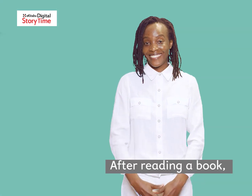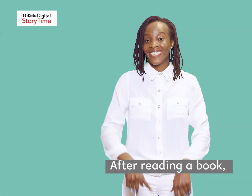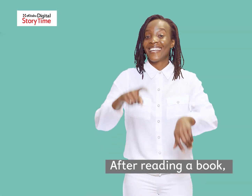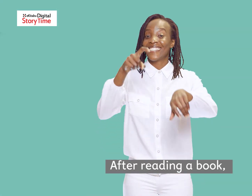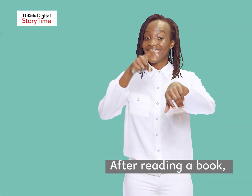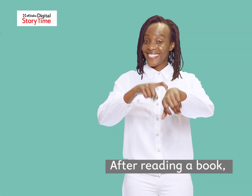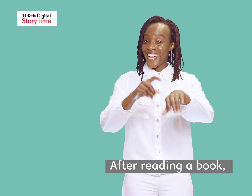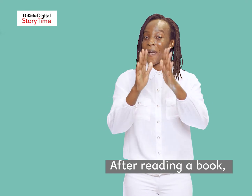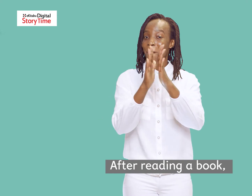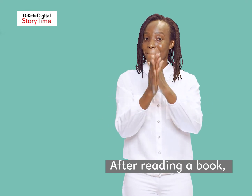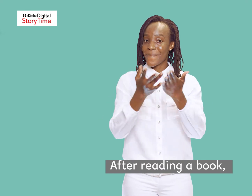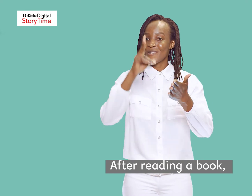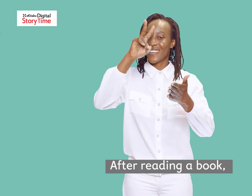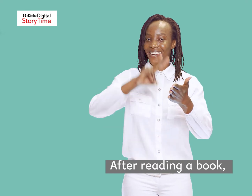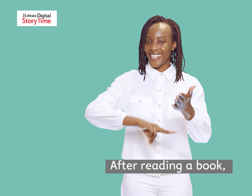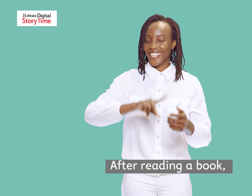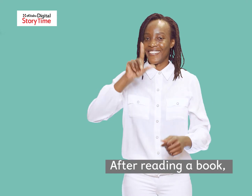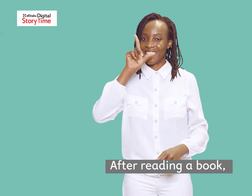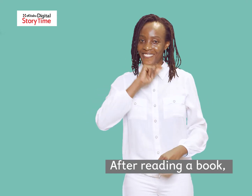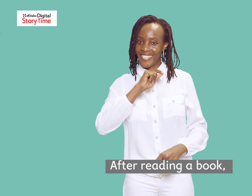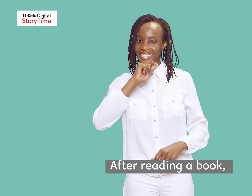After reading a book,